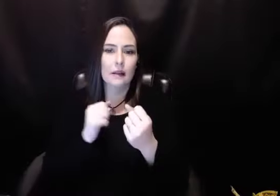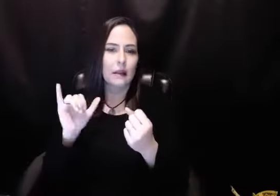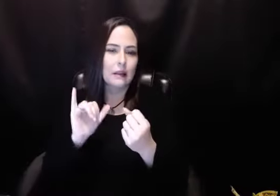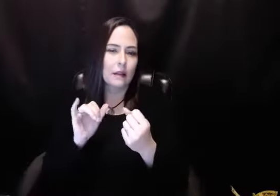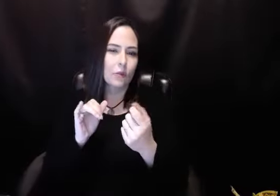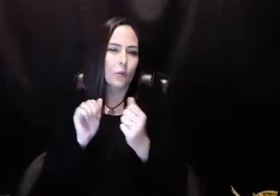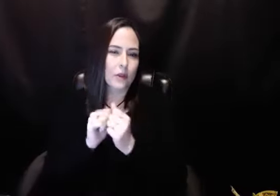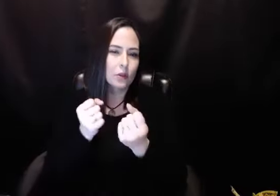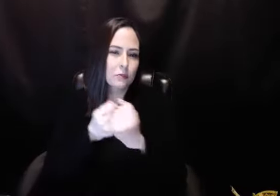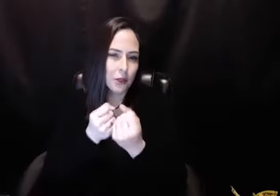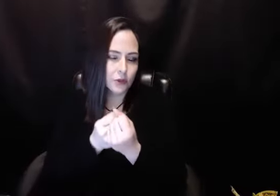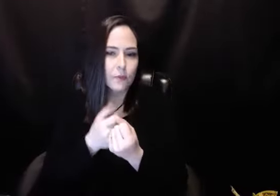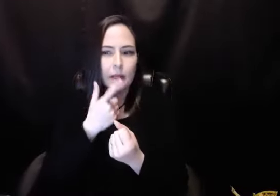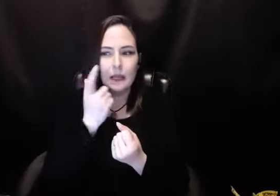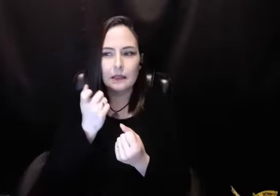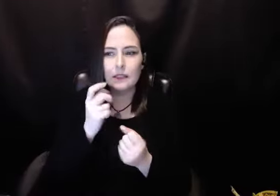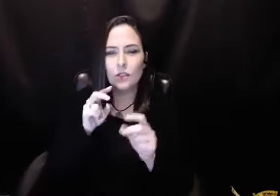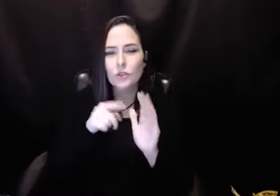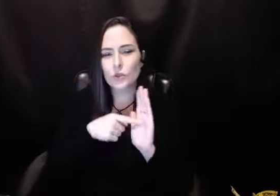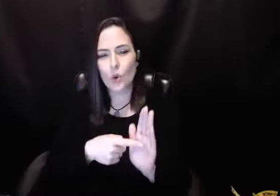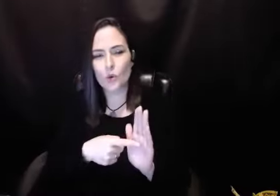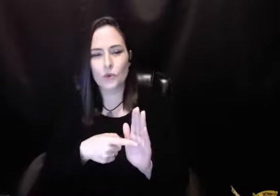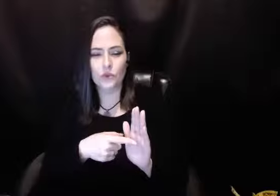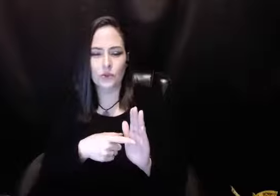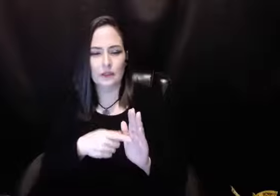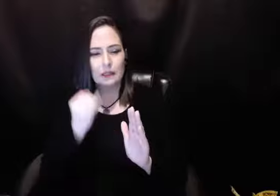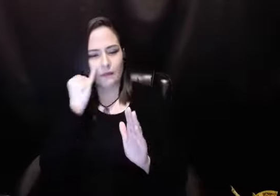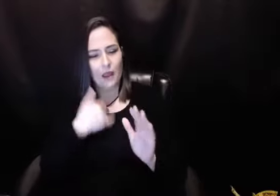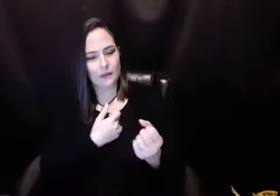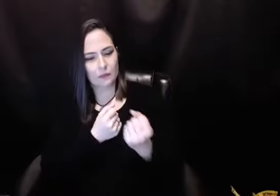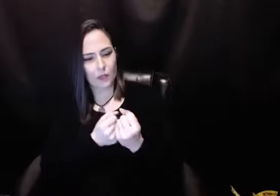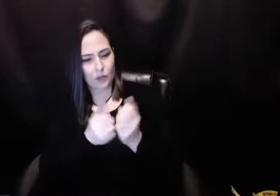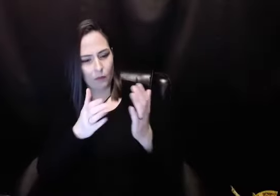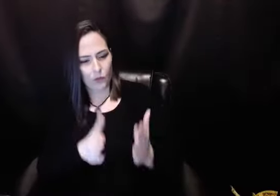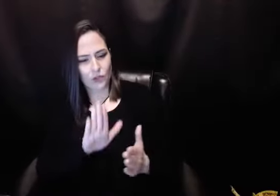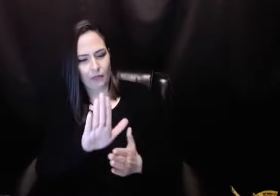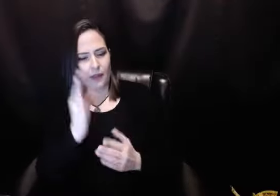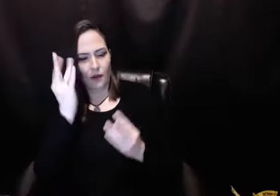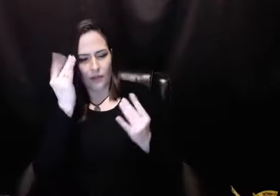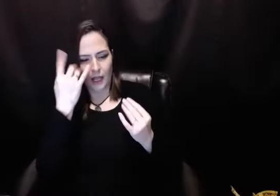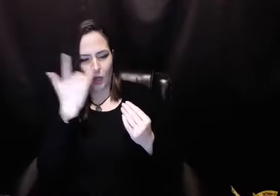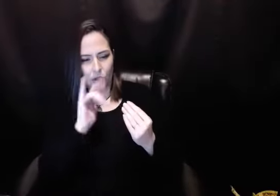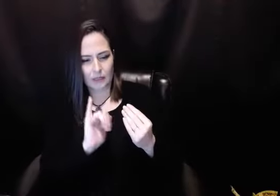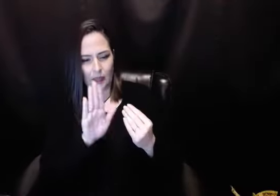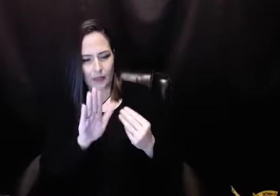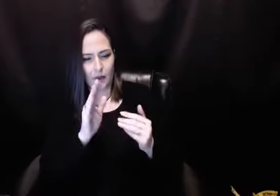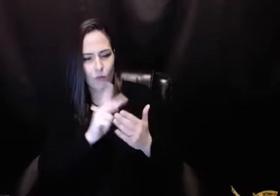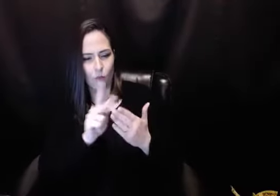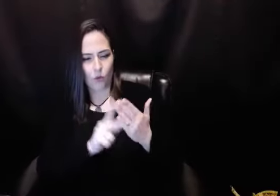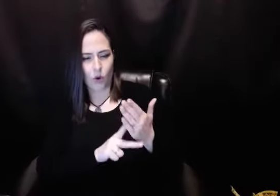because it works in sponsorship because it tells you where the person your sponsor is, where they're at with